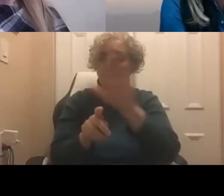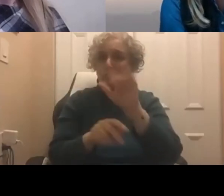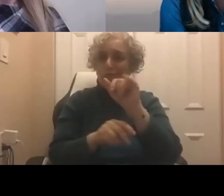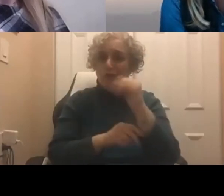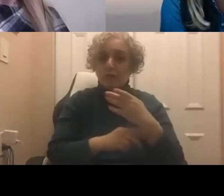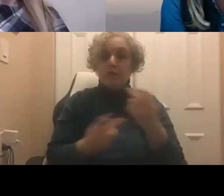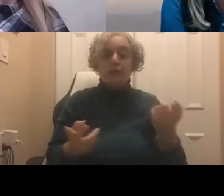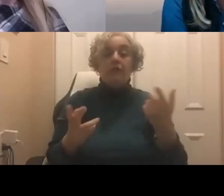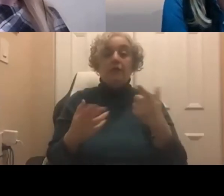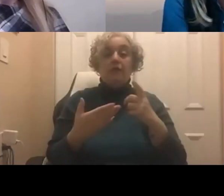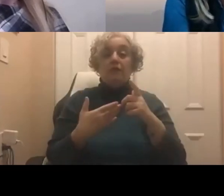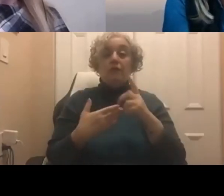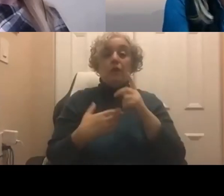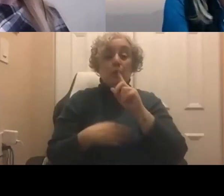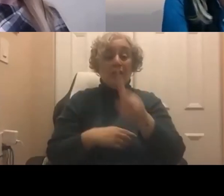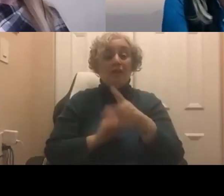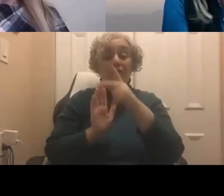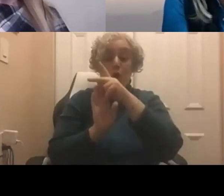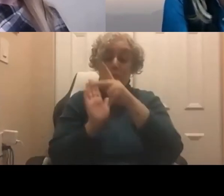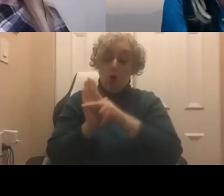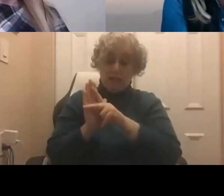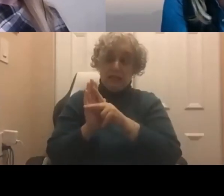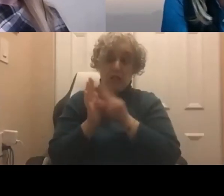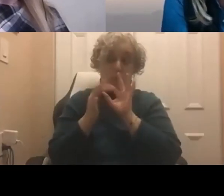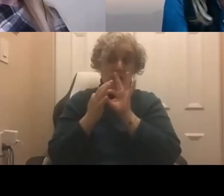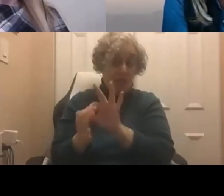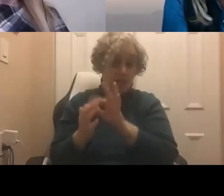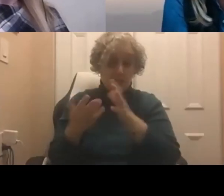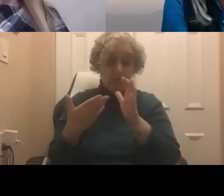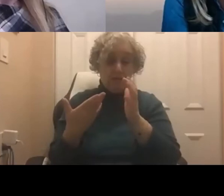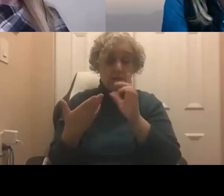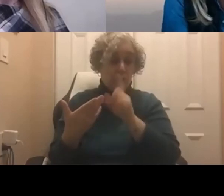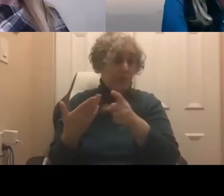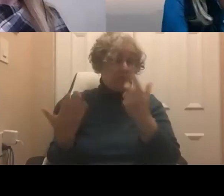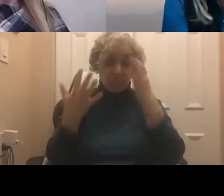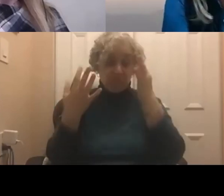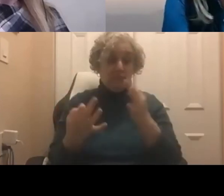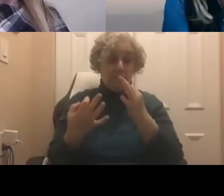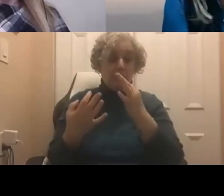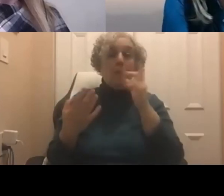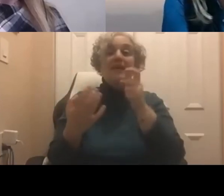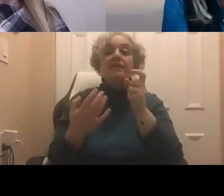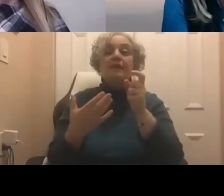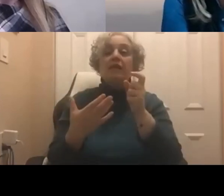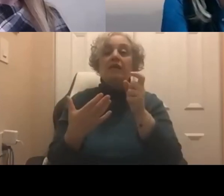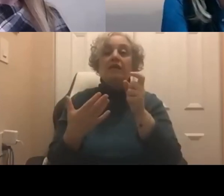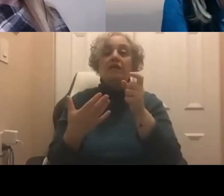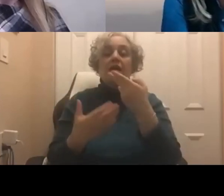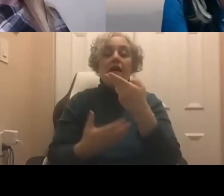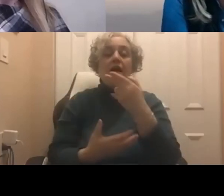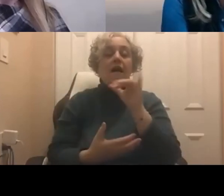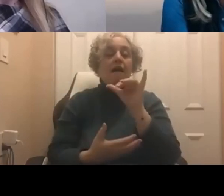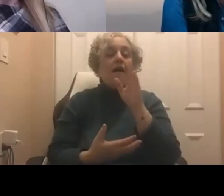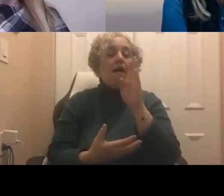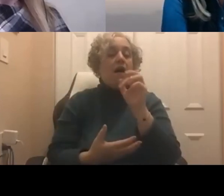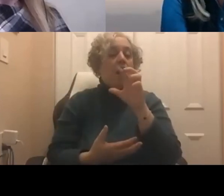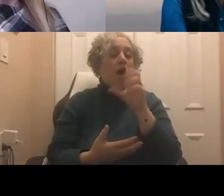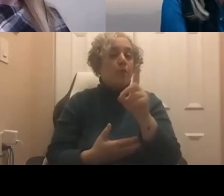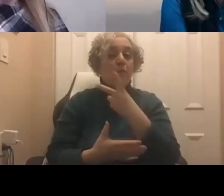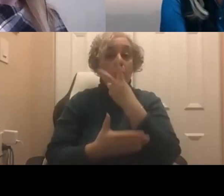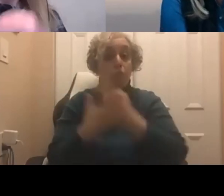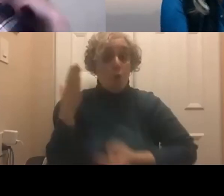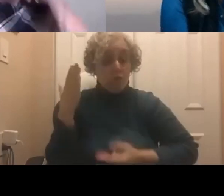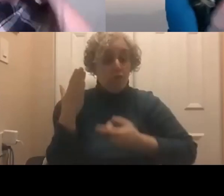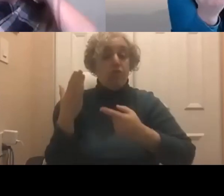at least for our policy statements now, is more there has to be hybrids, there has to be a component element that is